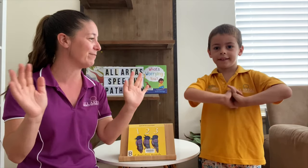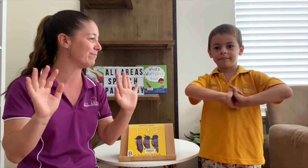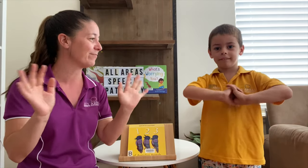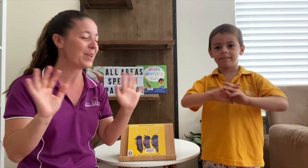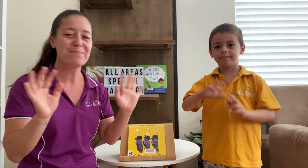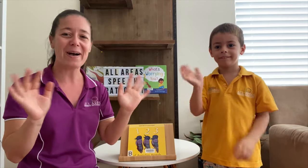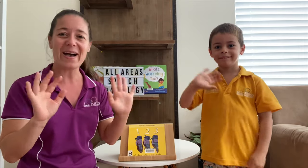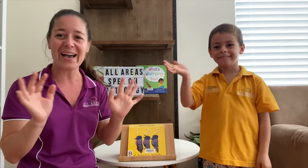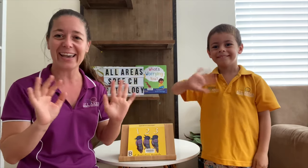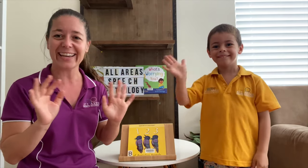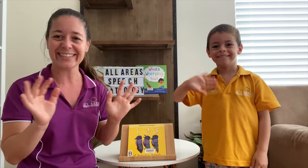bye